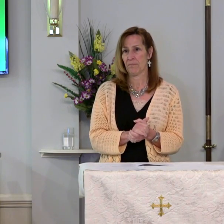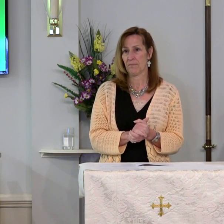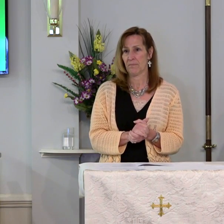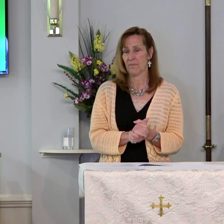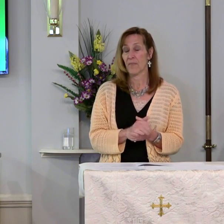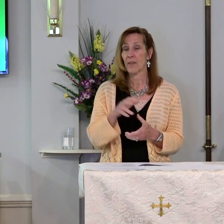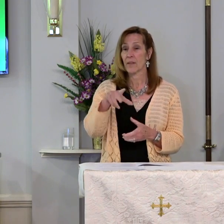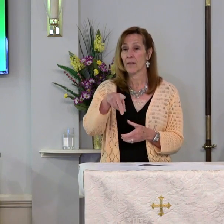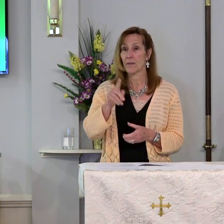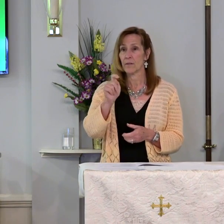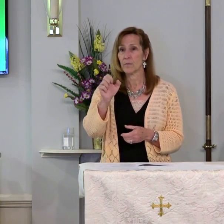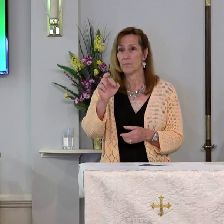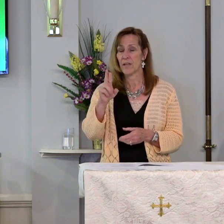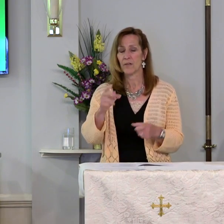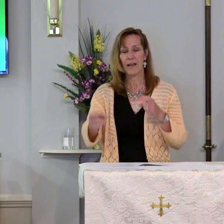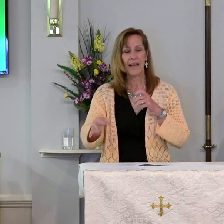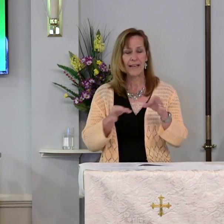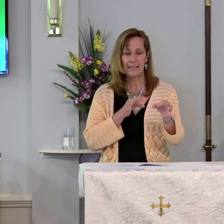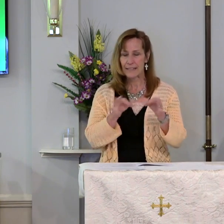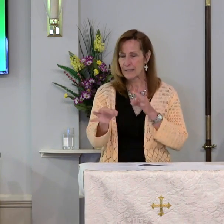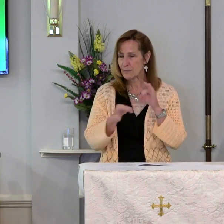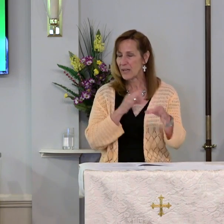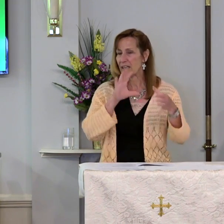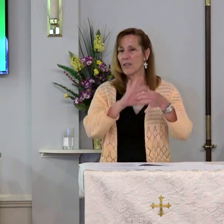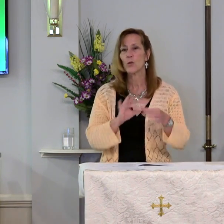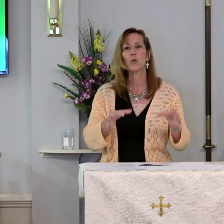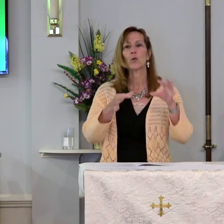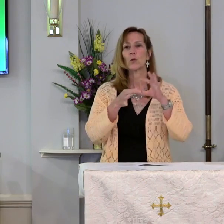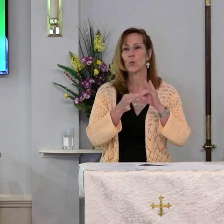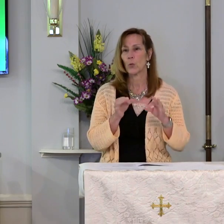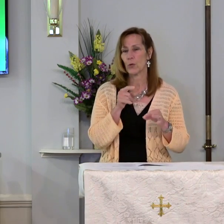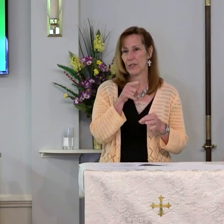So Peter explained the whole story to them.